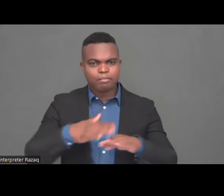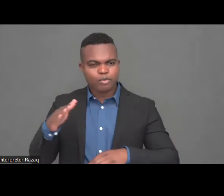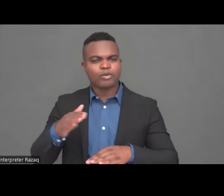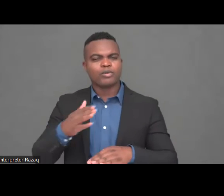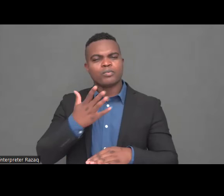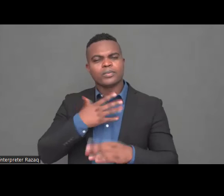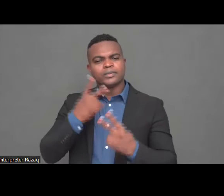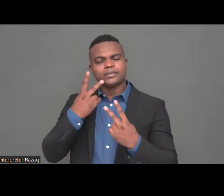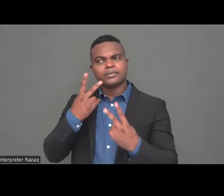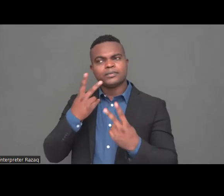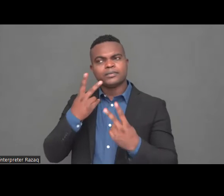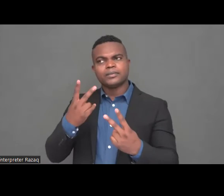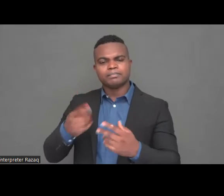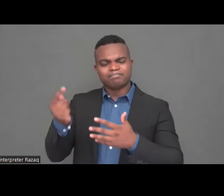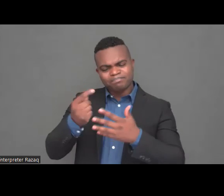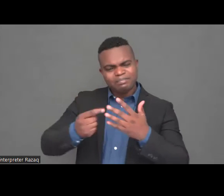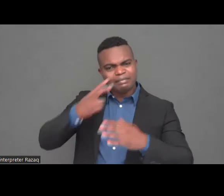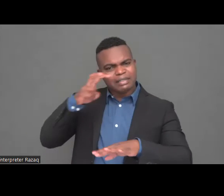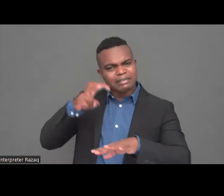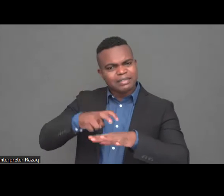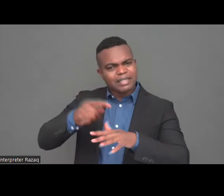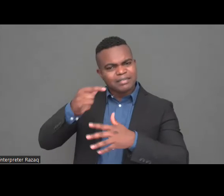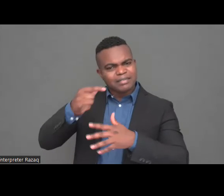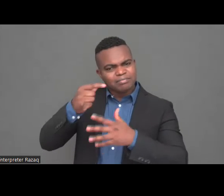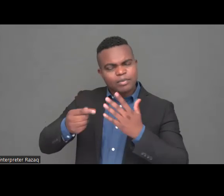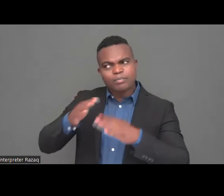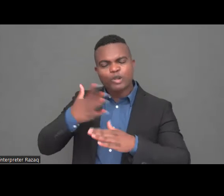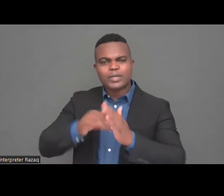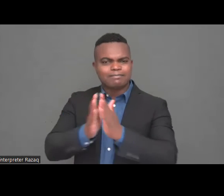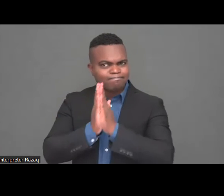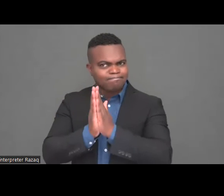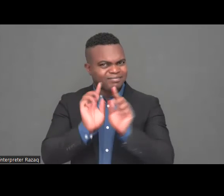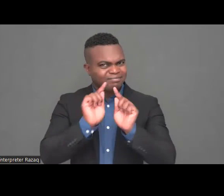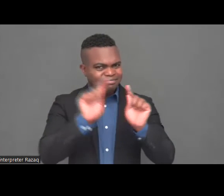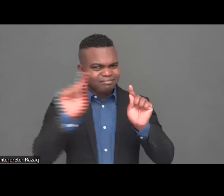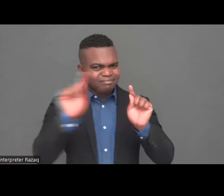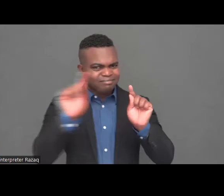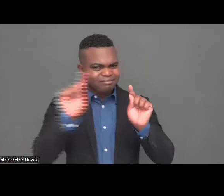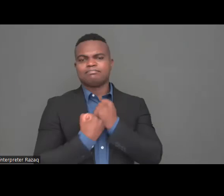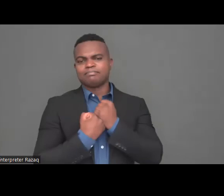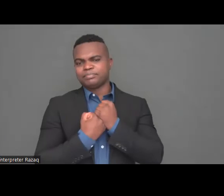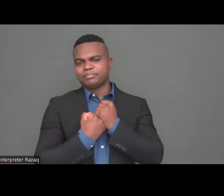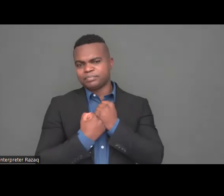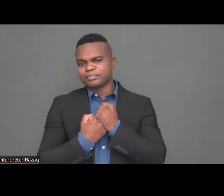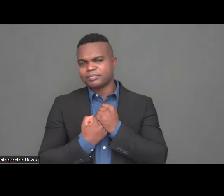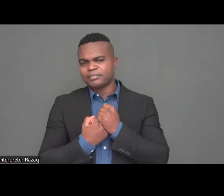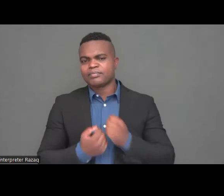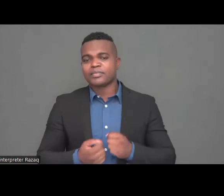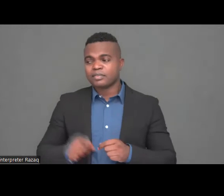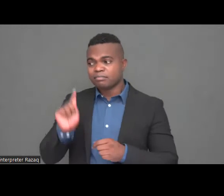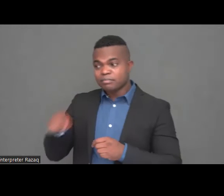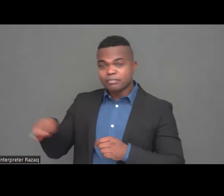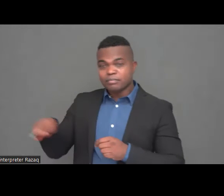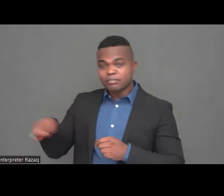families who take care of a person with intellectual disabilities is personal care